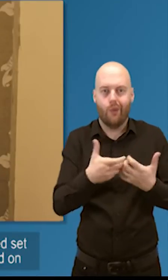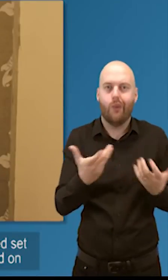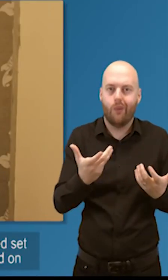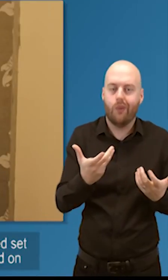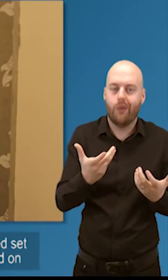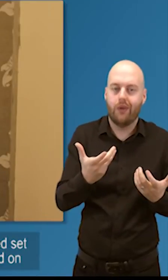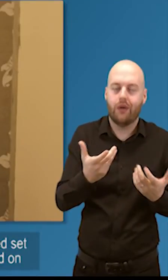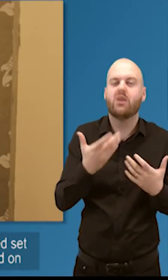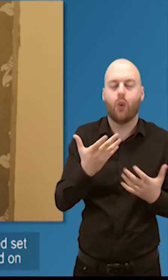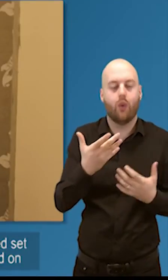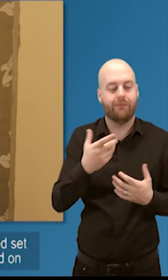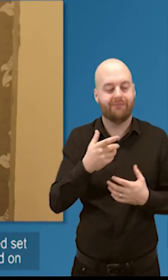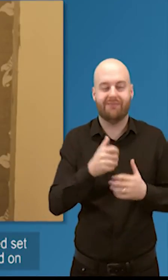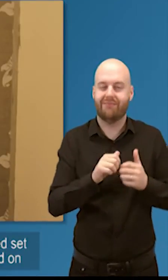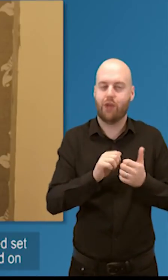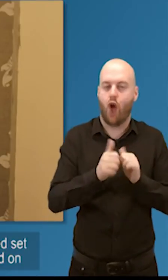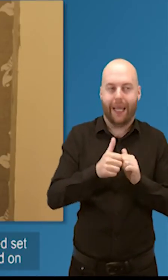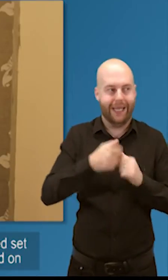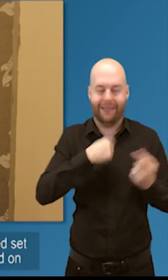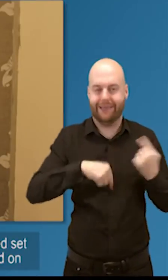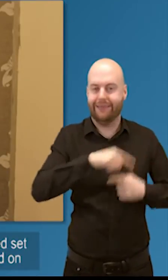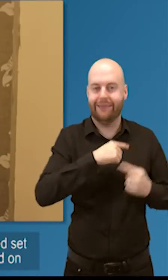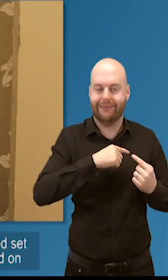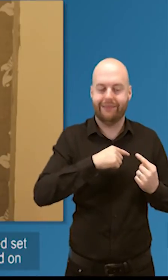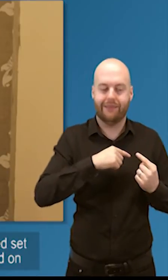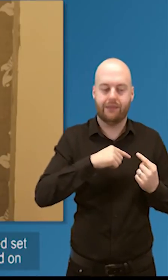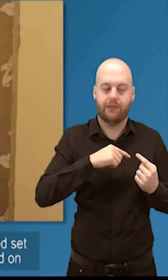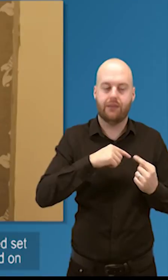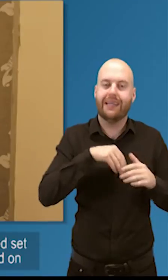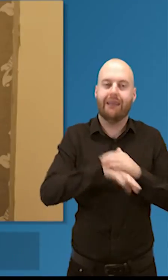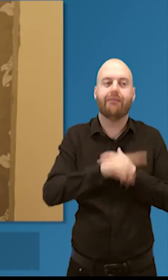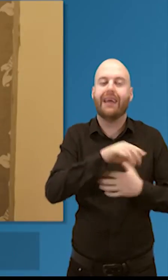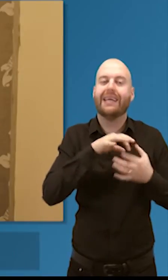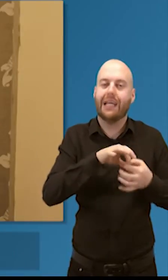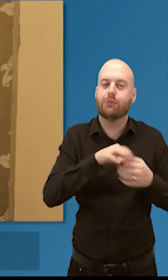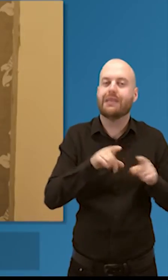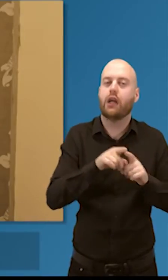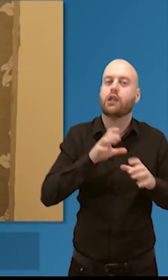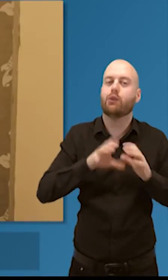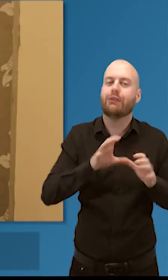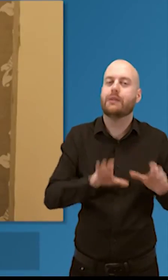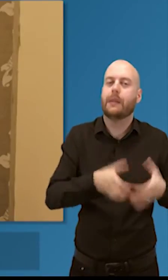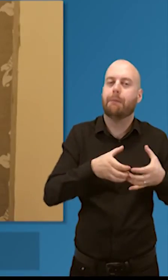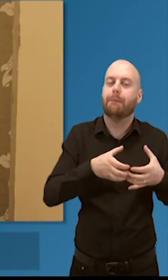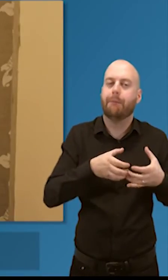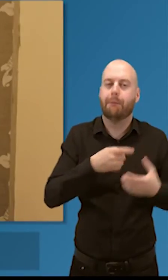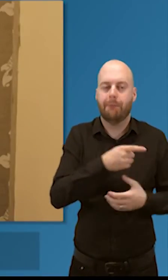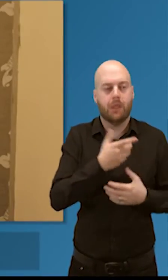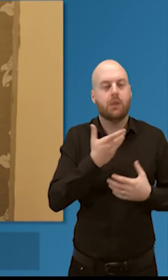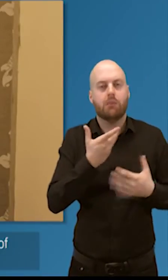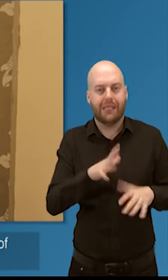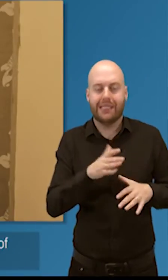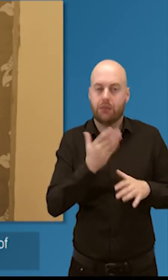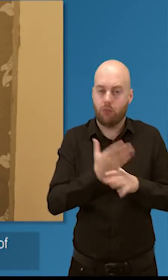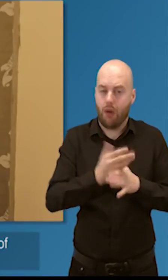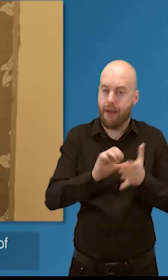bring out a tailored set of guidance for you for your individual organization so again if you haven't looked at that or done that